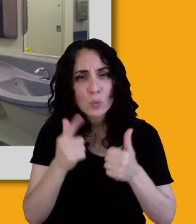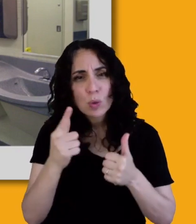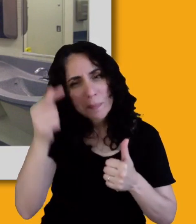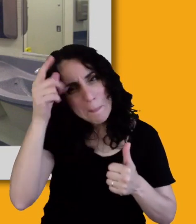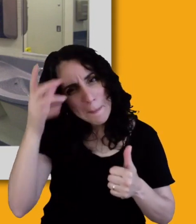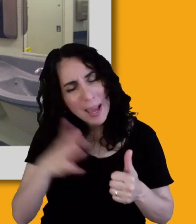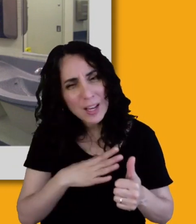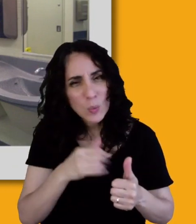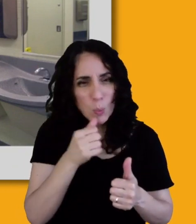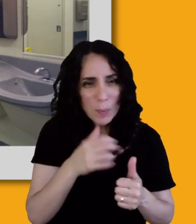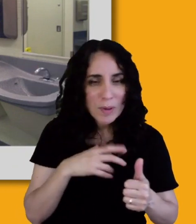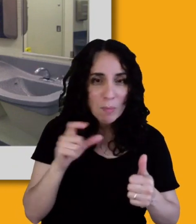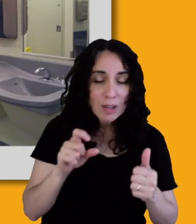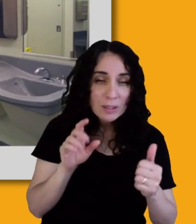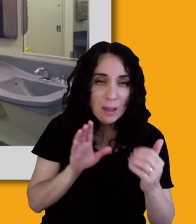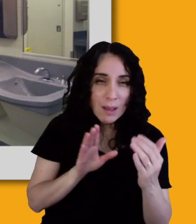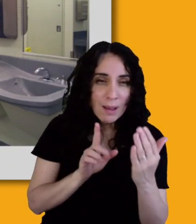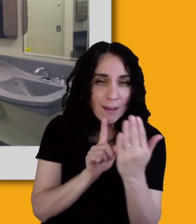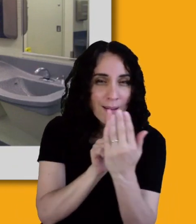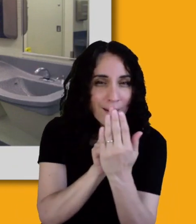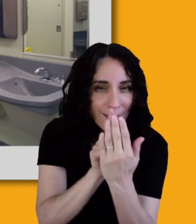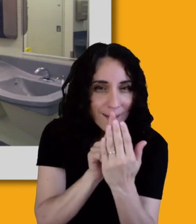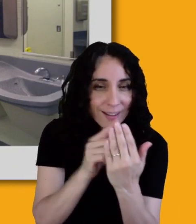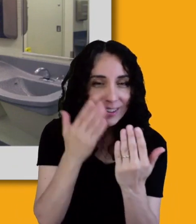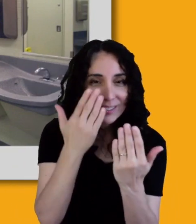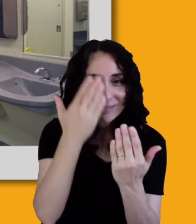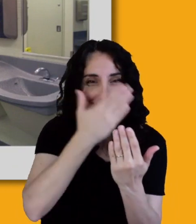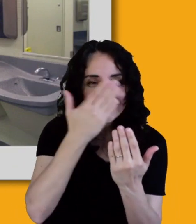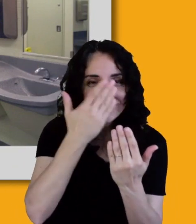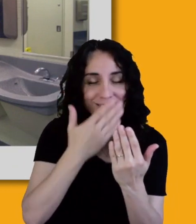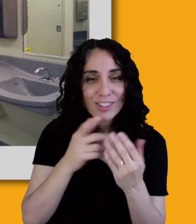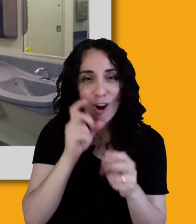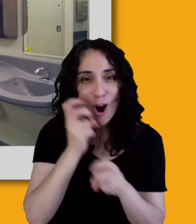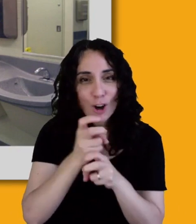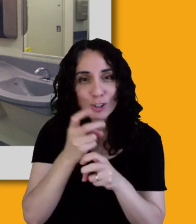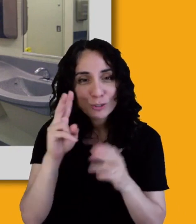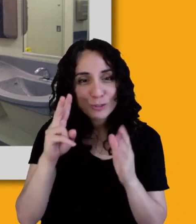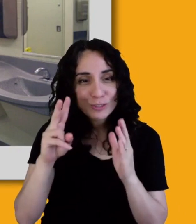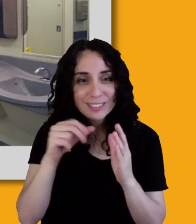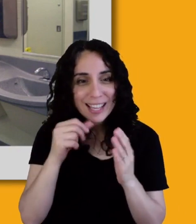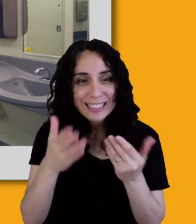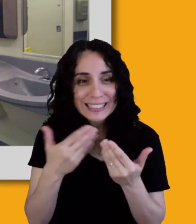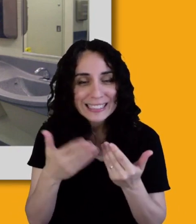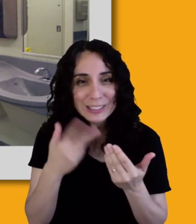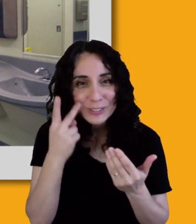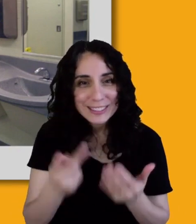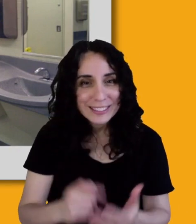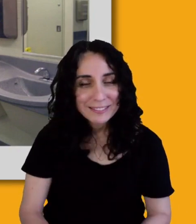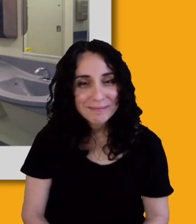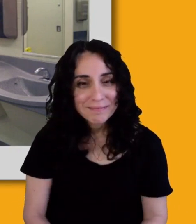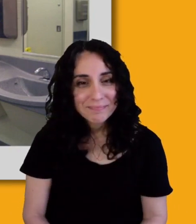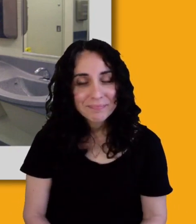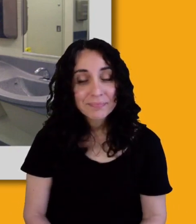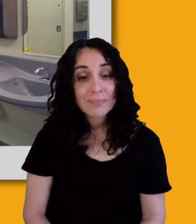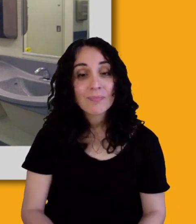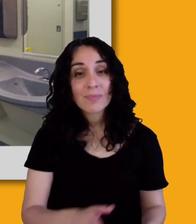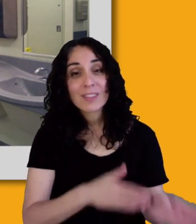one's the women's door is not so easy. And the other example on the right is, um,